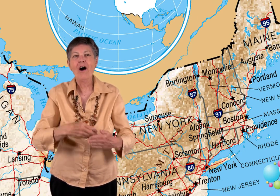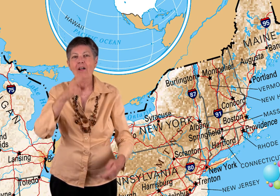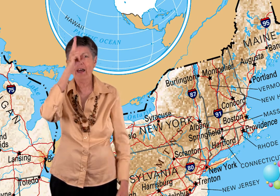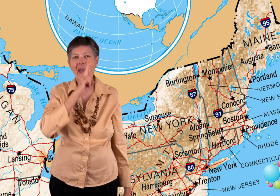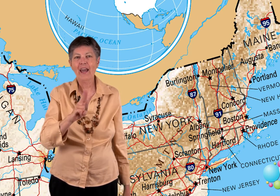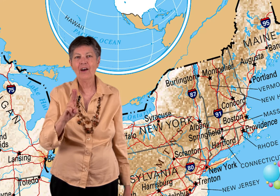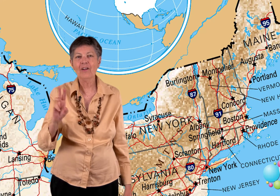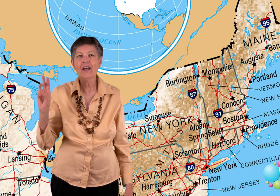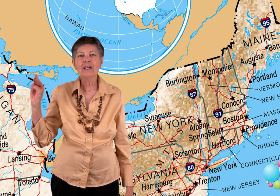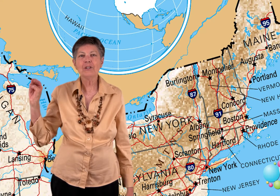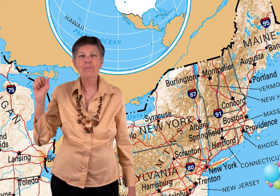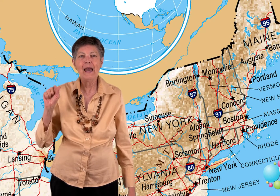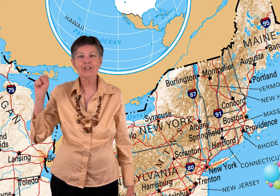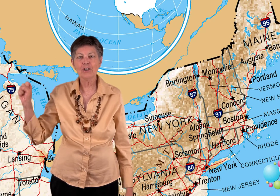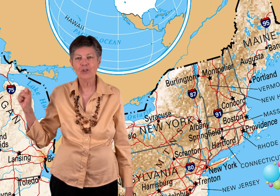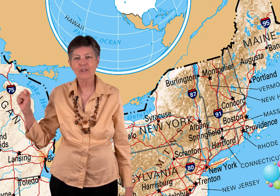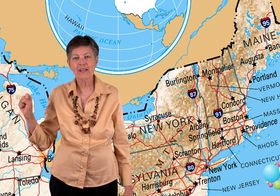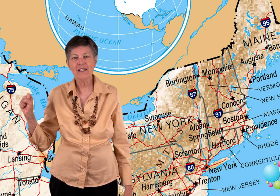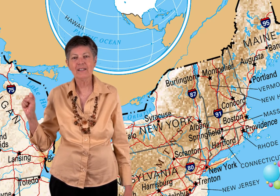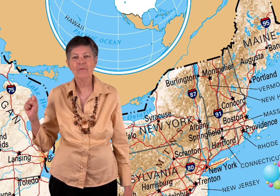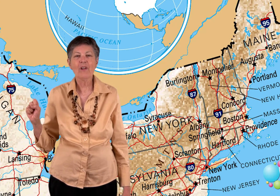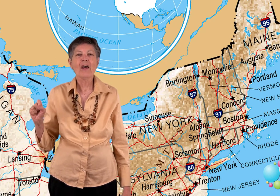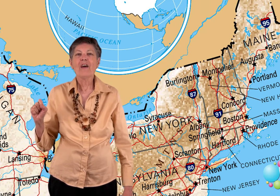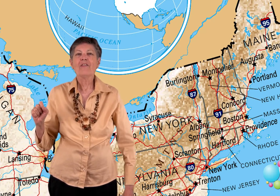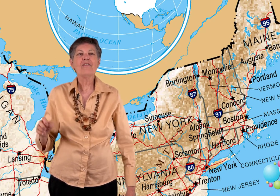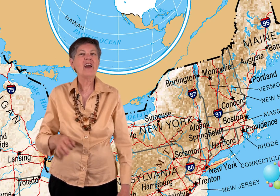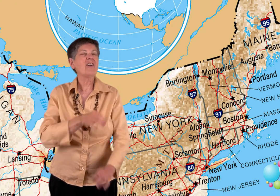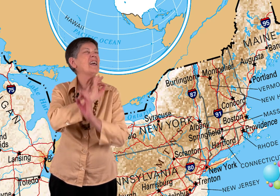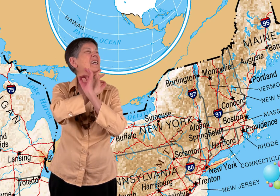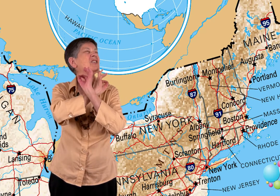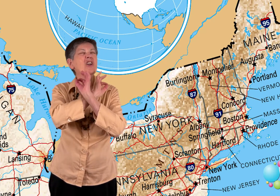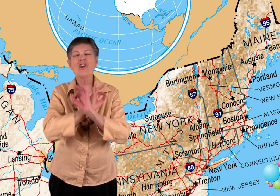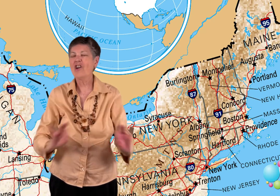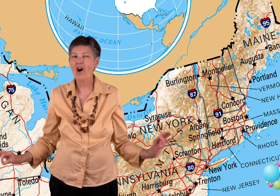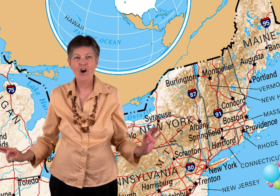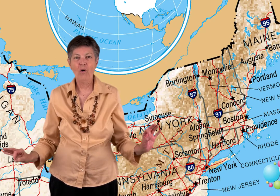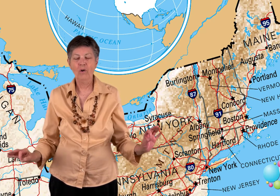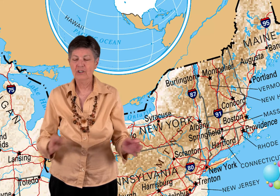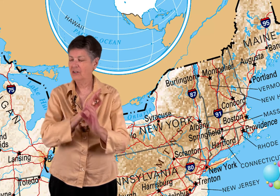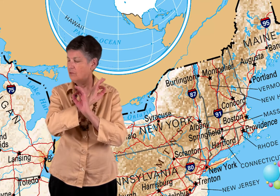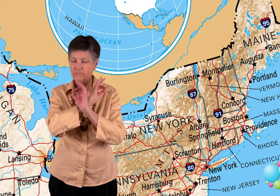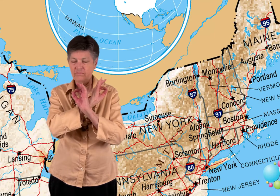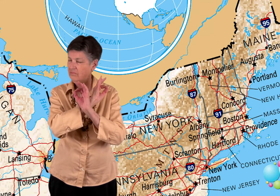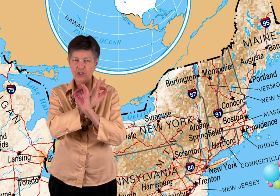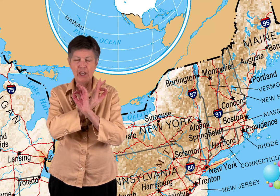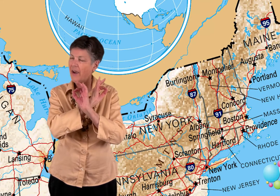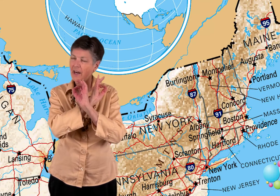all hail to Massachusetts. There is no, just shake your head,